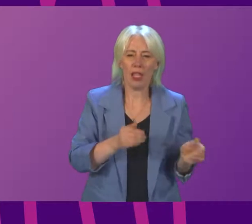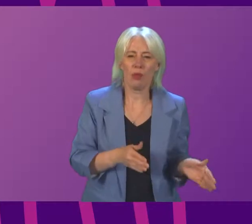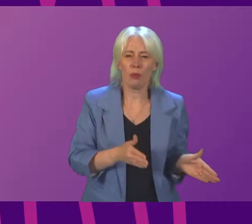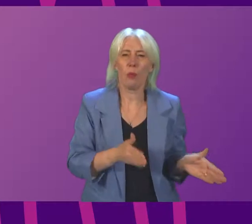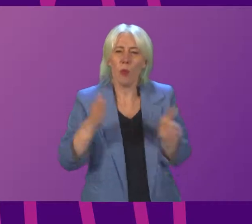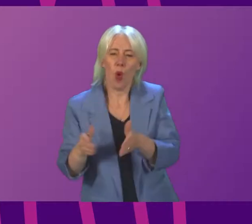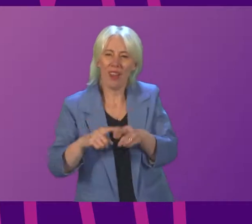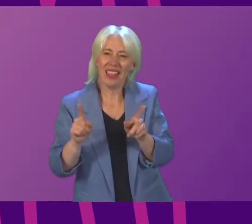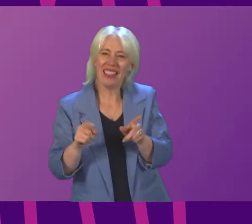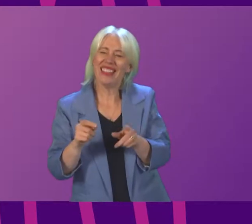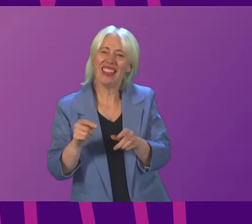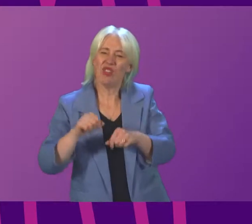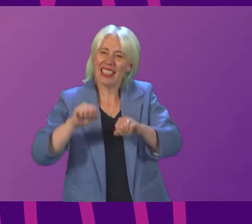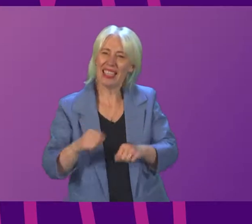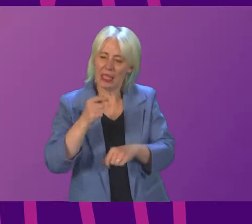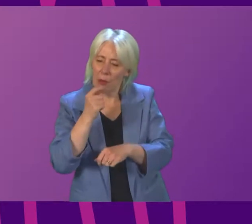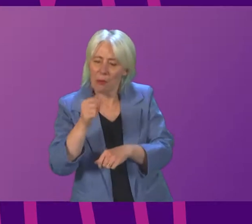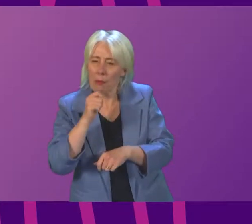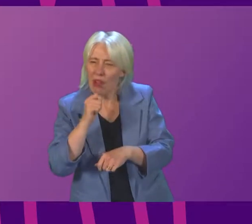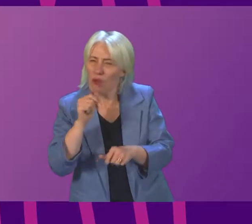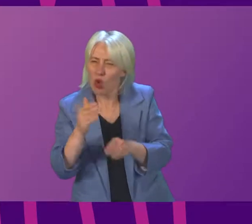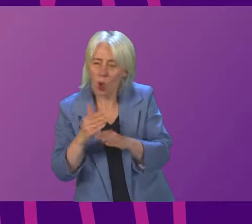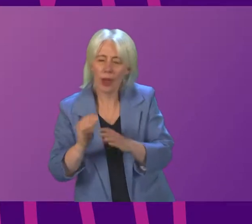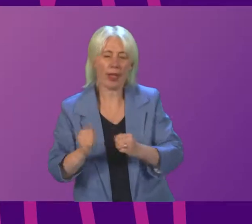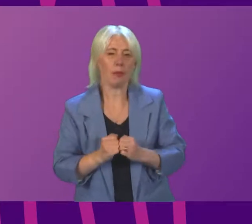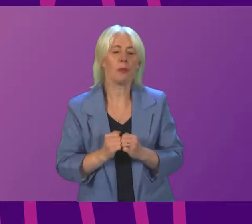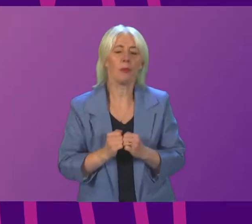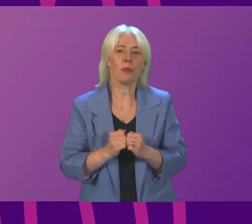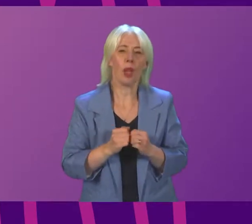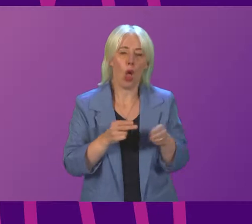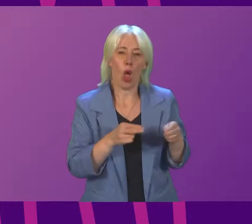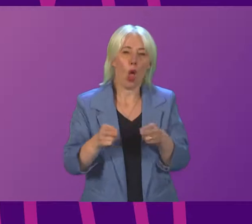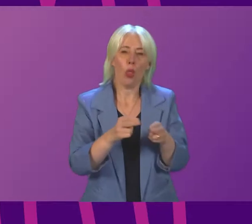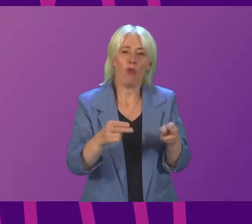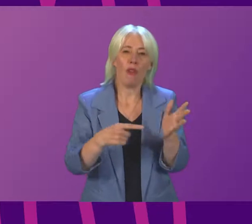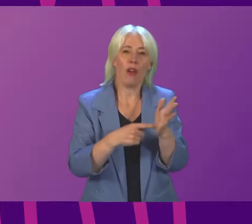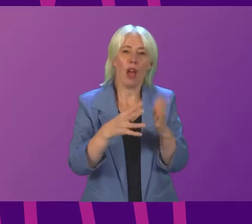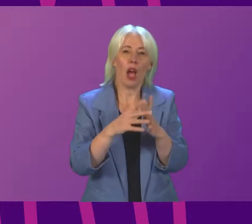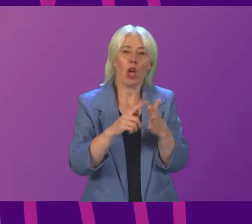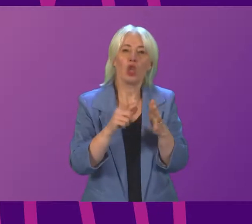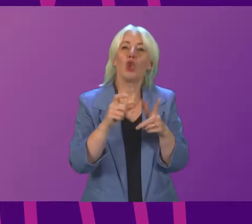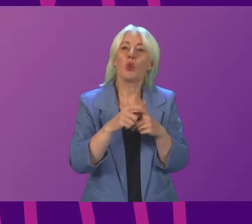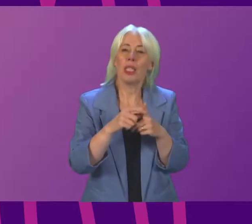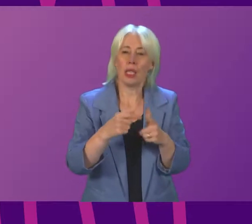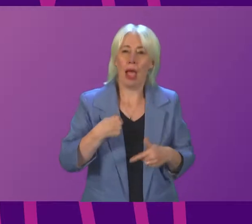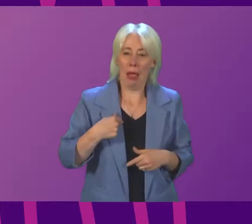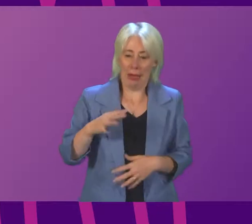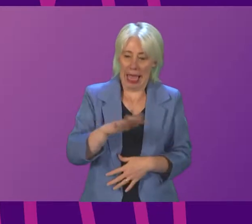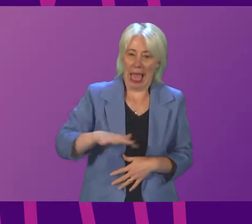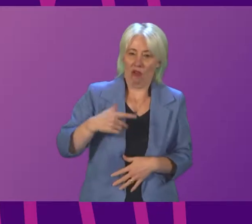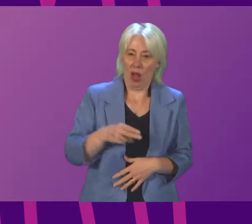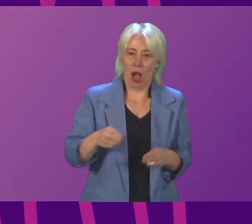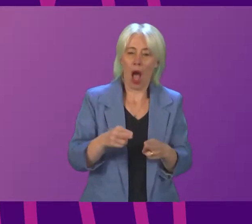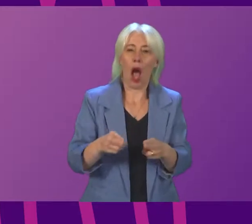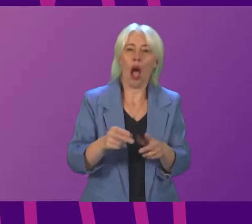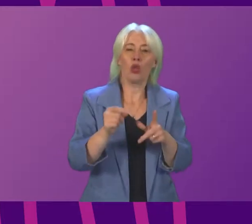working, the microphone there. Deputy First Minister, the River Tweed and its tributaries flowing through my constituency lead to Tweed Green